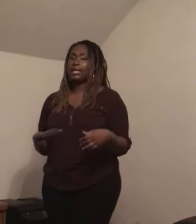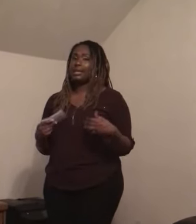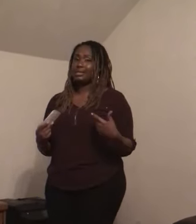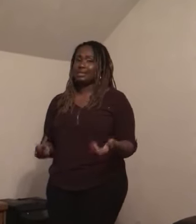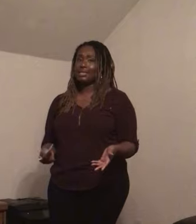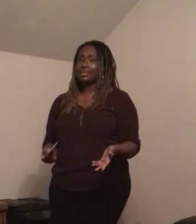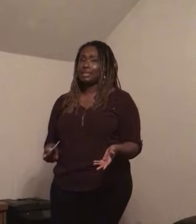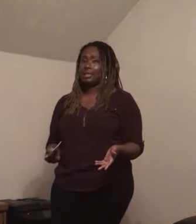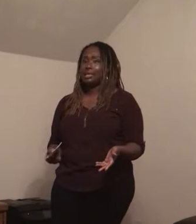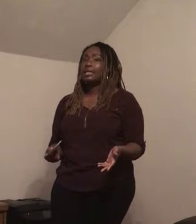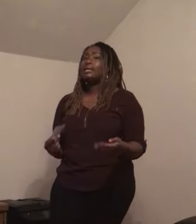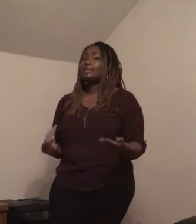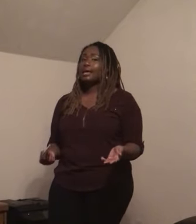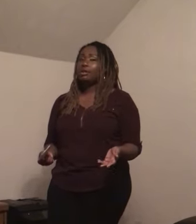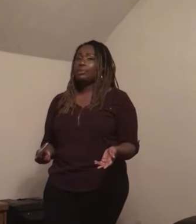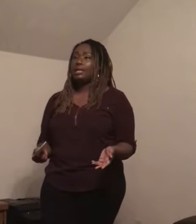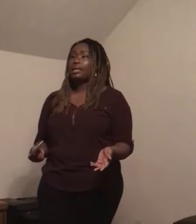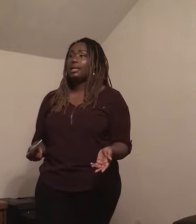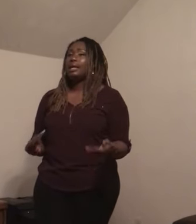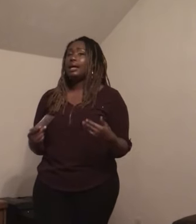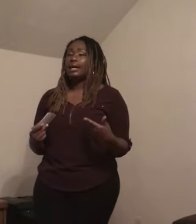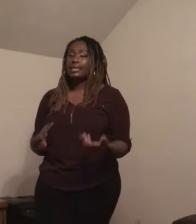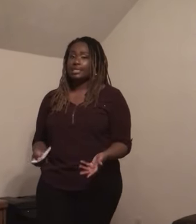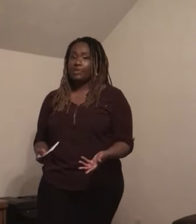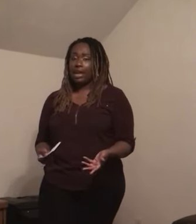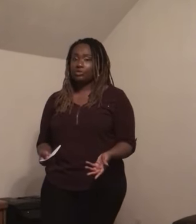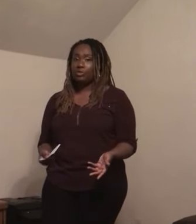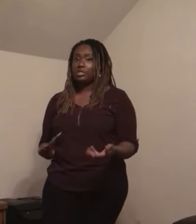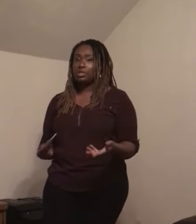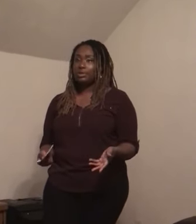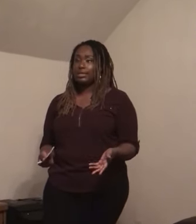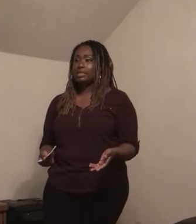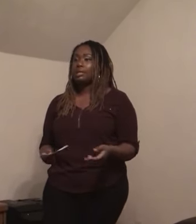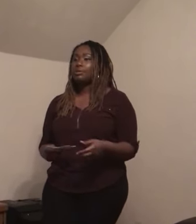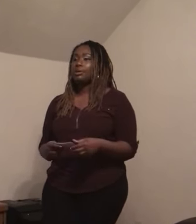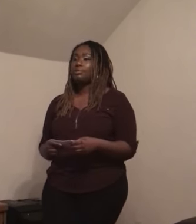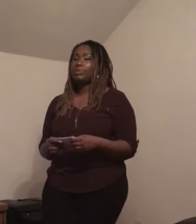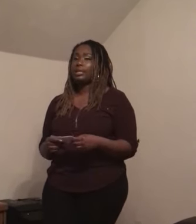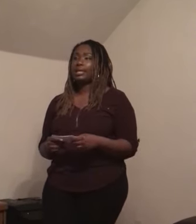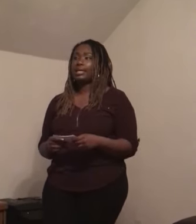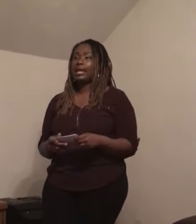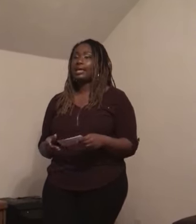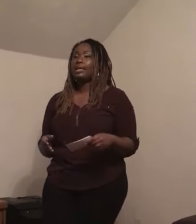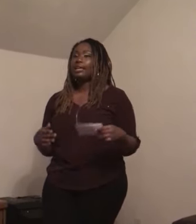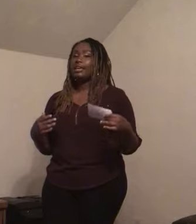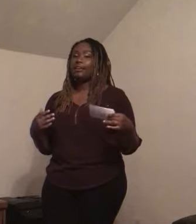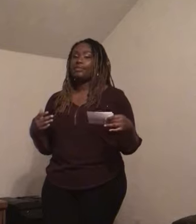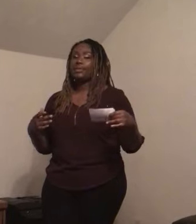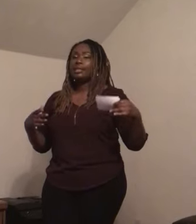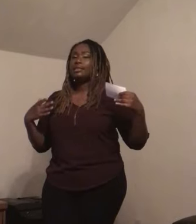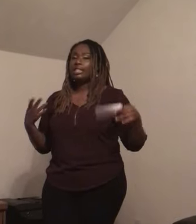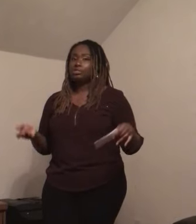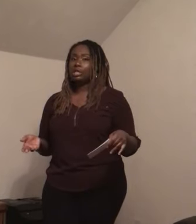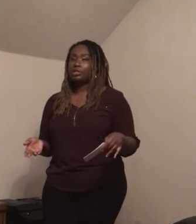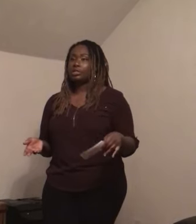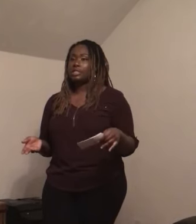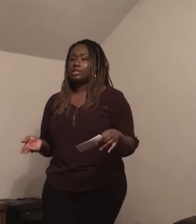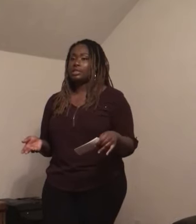inconsistently, that could be a disadvantage for the students. Being that if the instructor teaches